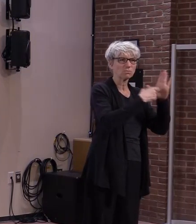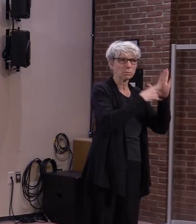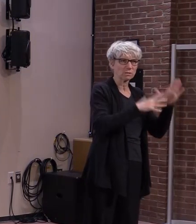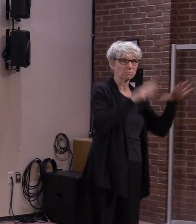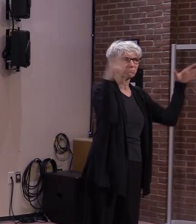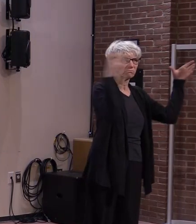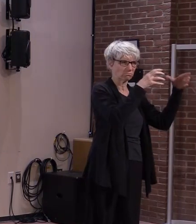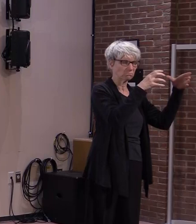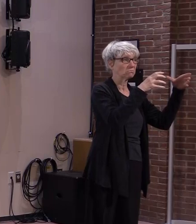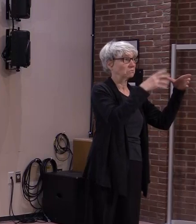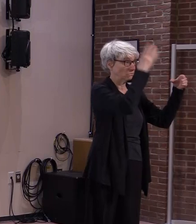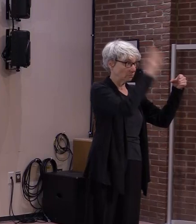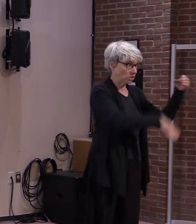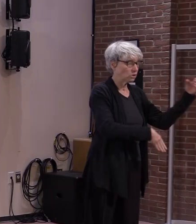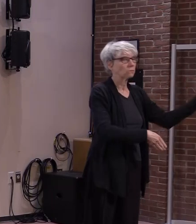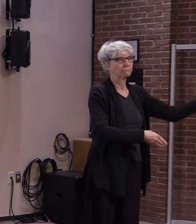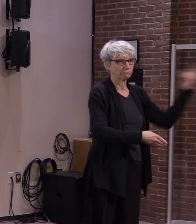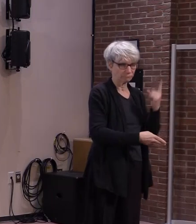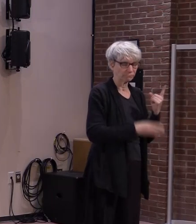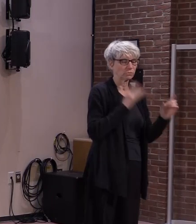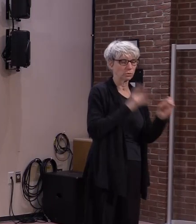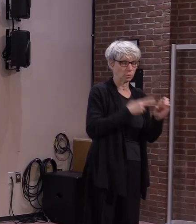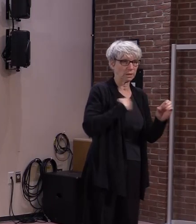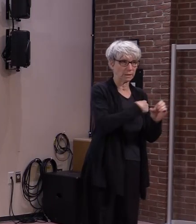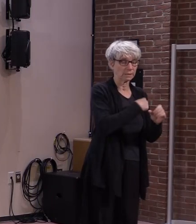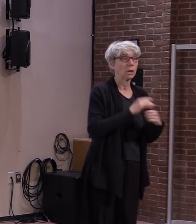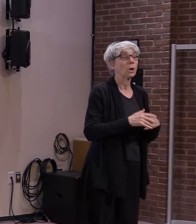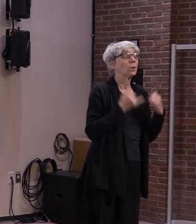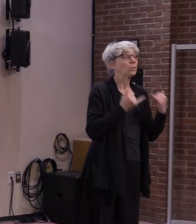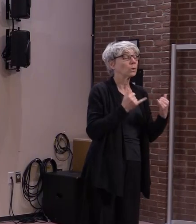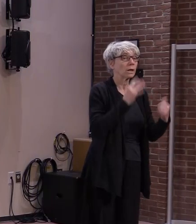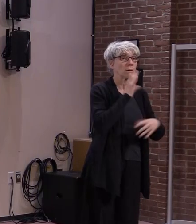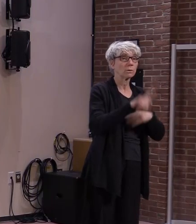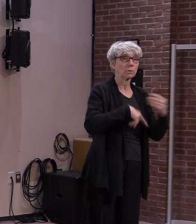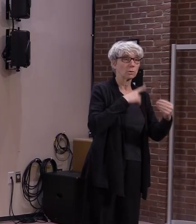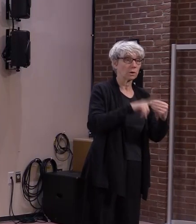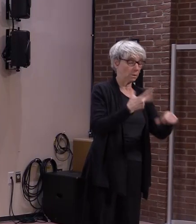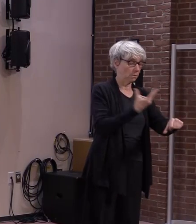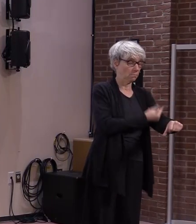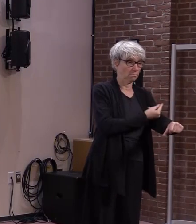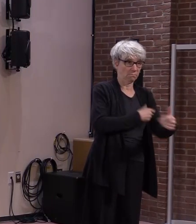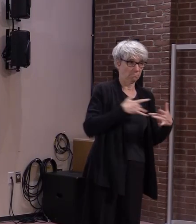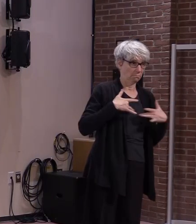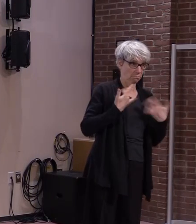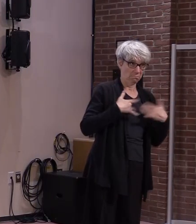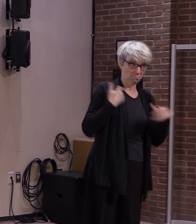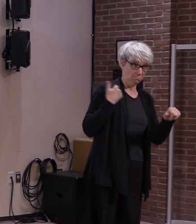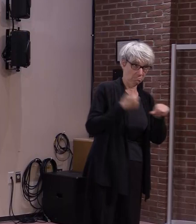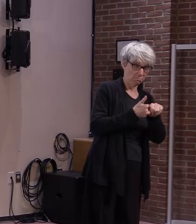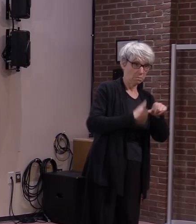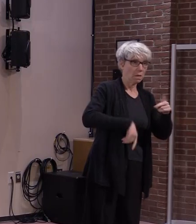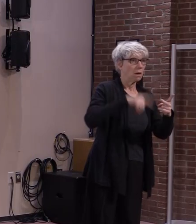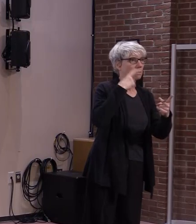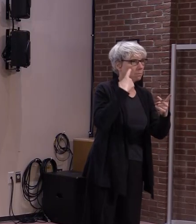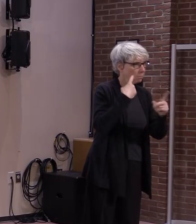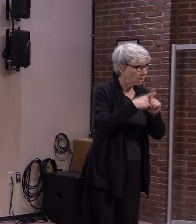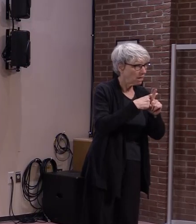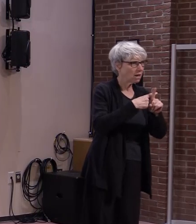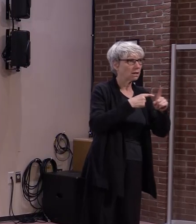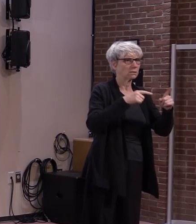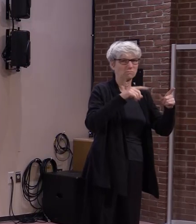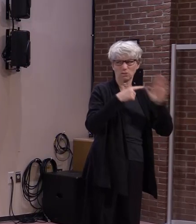Today, I'll start off with an update on our progress with the vaccination program, as well as announce new and convenient locations